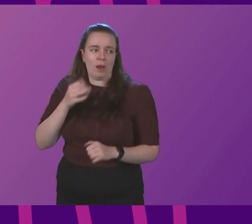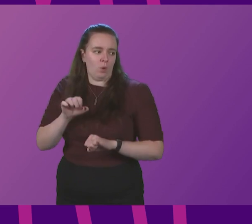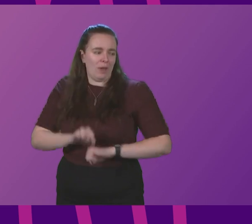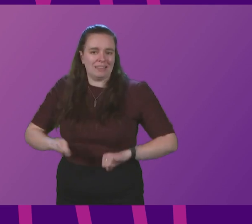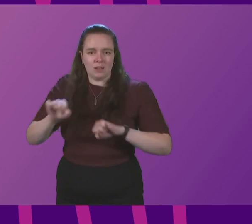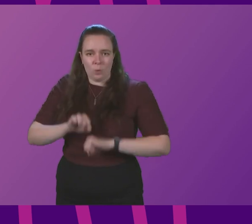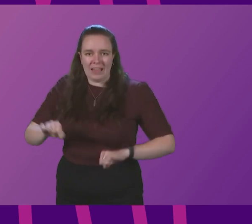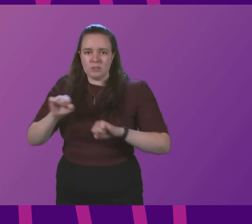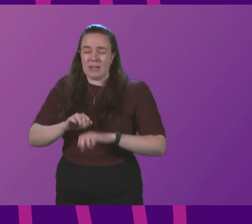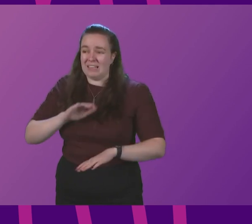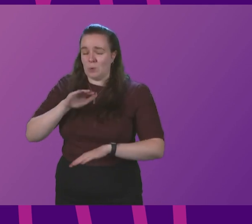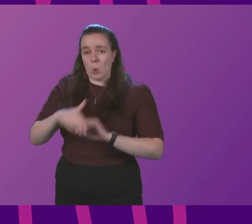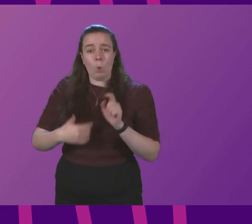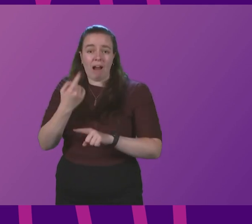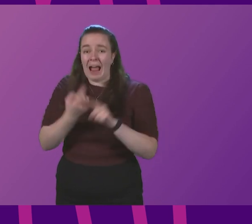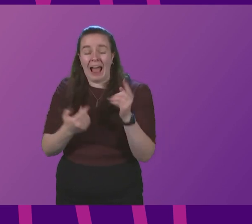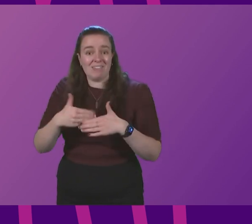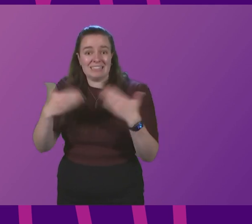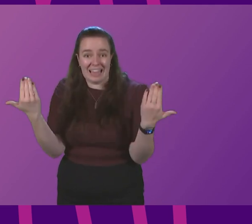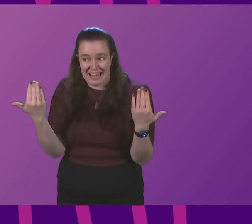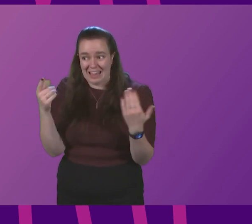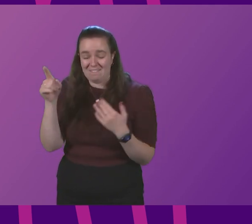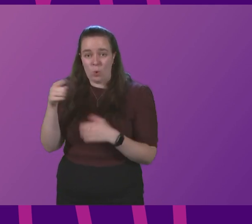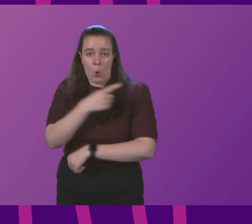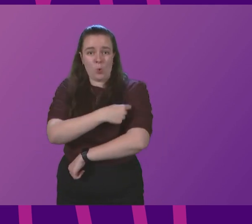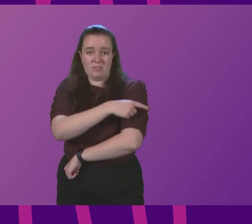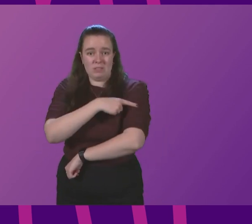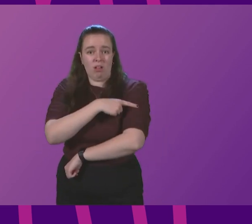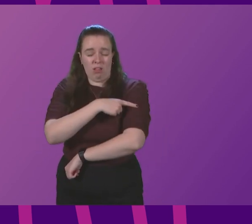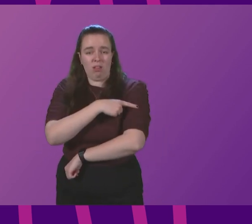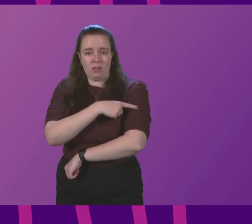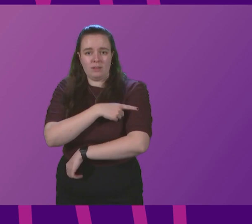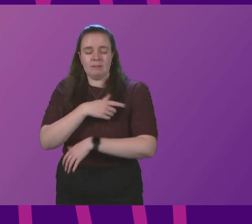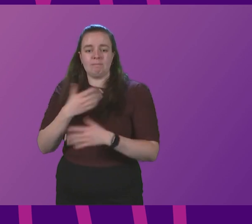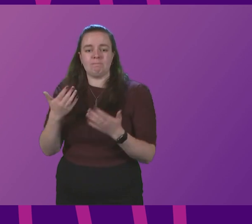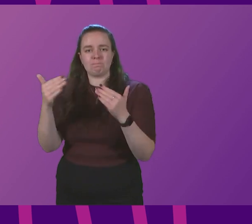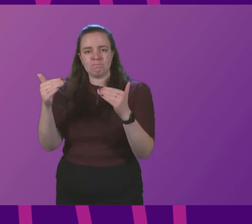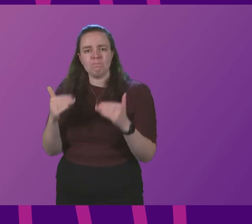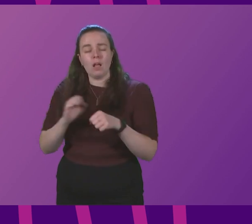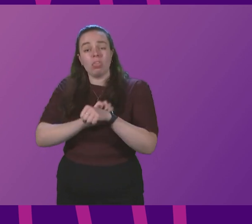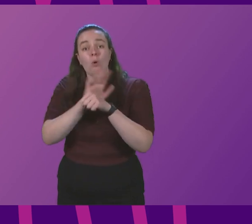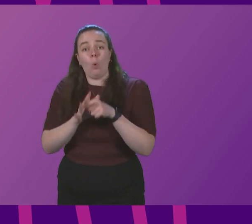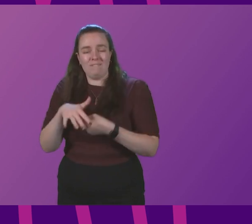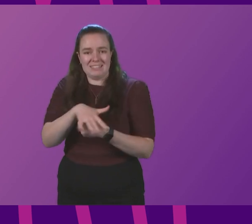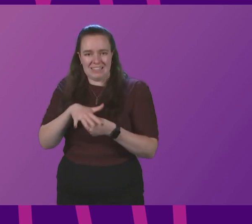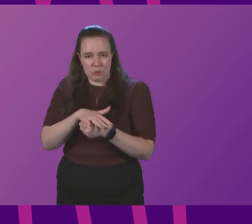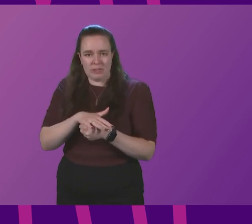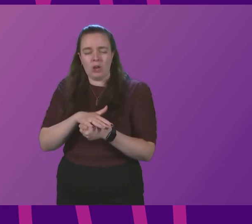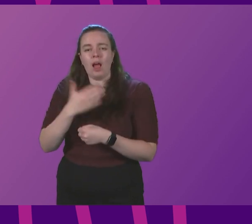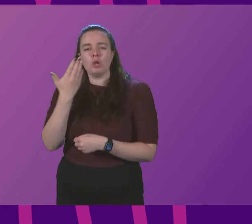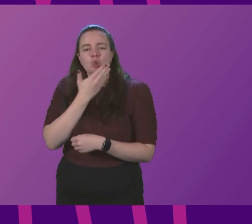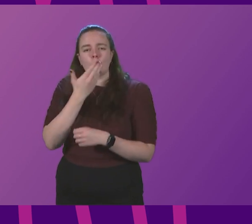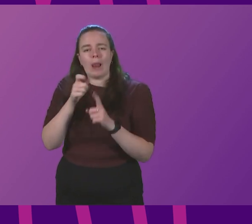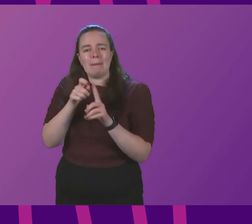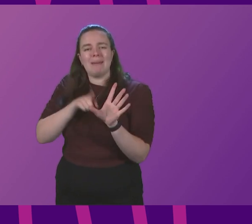more than half a day to be seen in our hospitals. Turning to the COVID situation, a school in Paisley